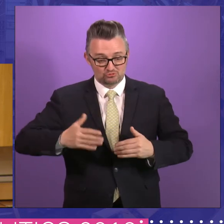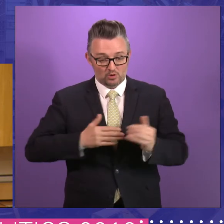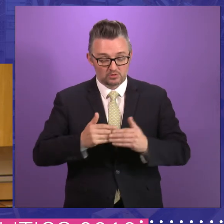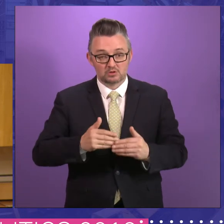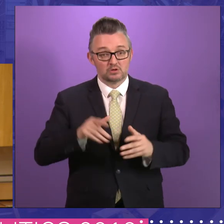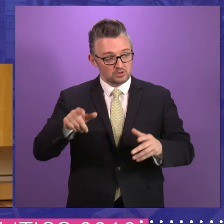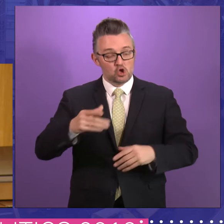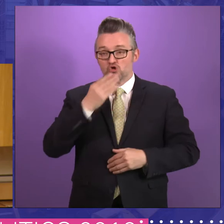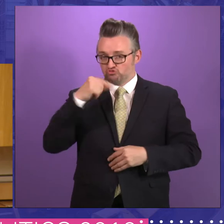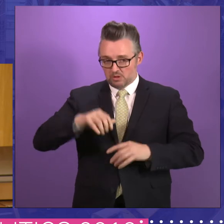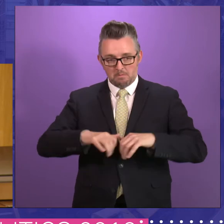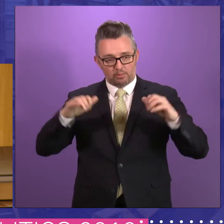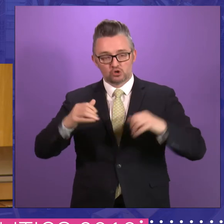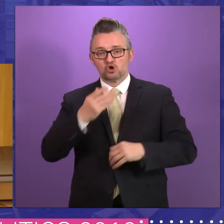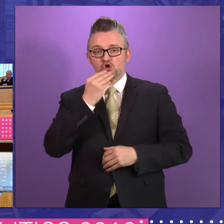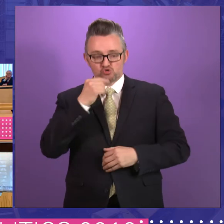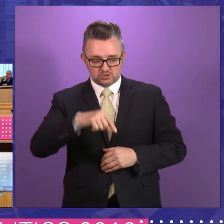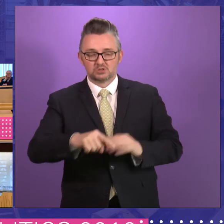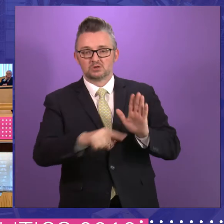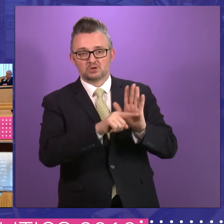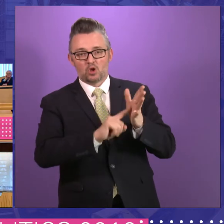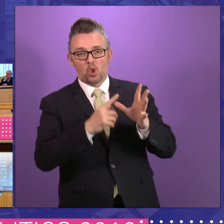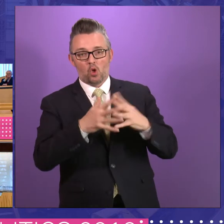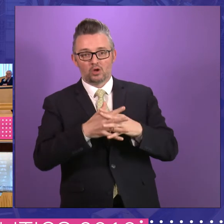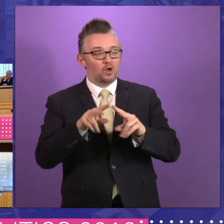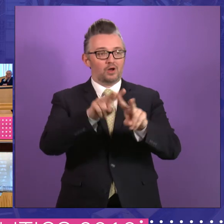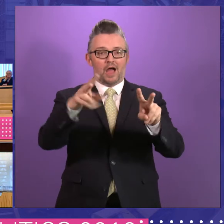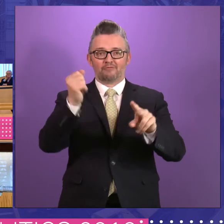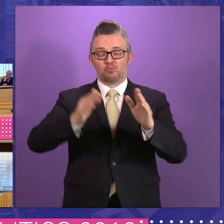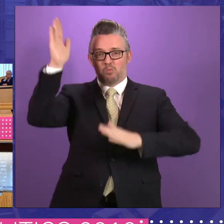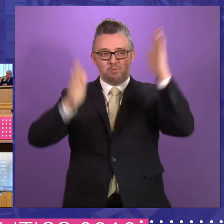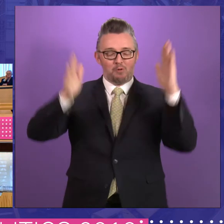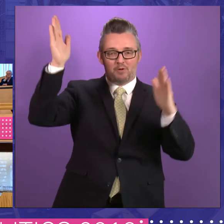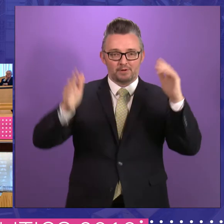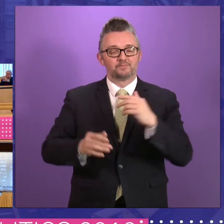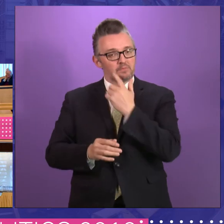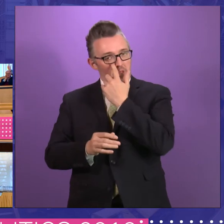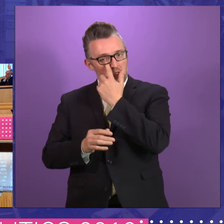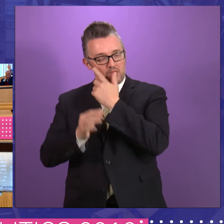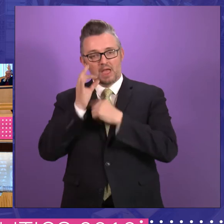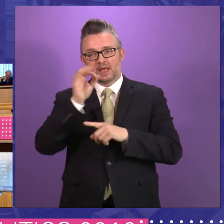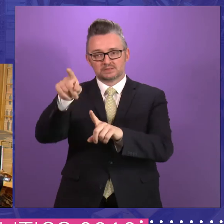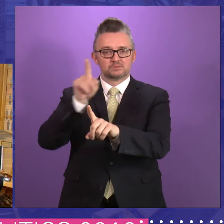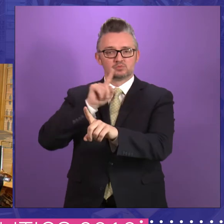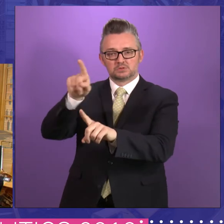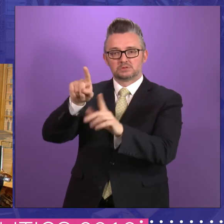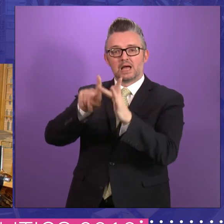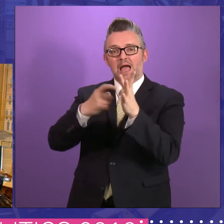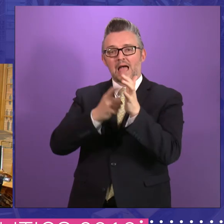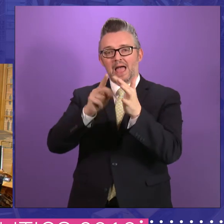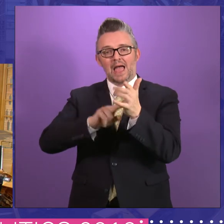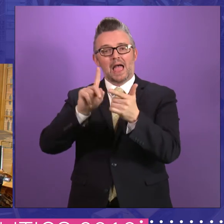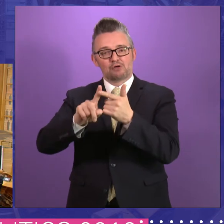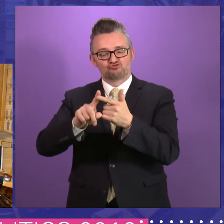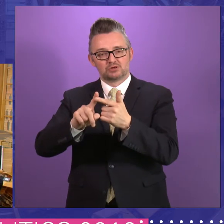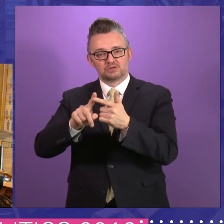use your Parliament, use legislation. I've got hands going up all over the place now. I'm going to take Irene Oldfather, and then there's a gentleman right up in the back row. So Irene first.